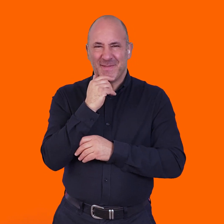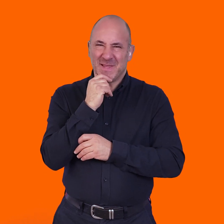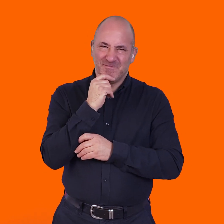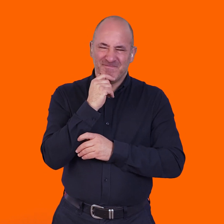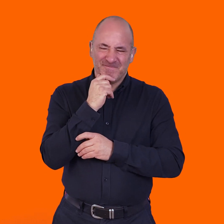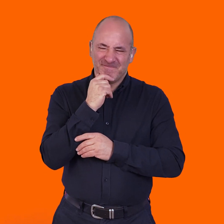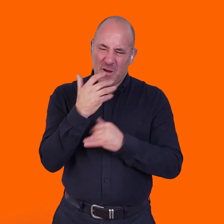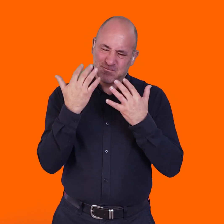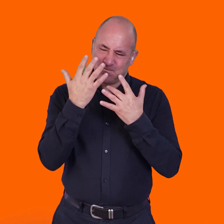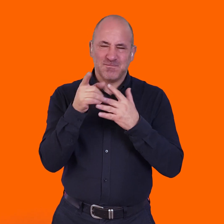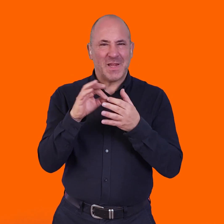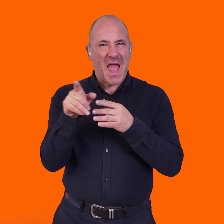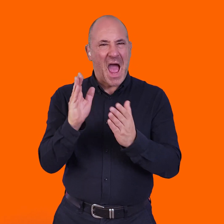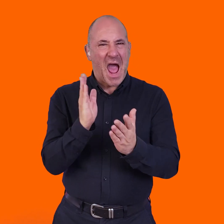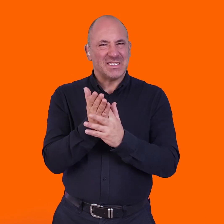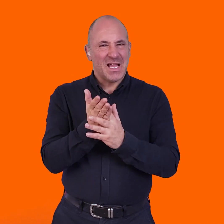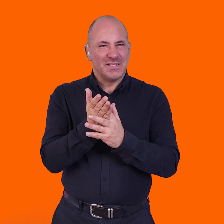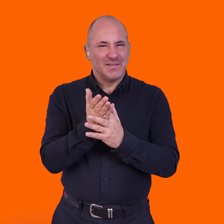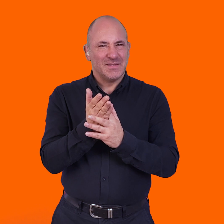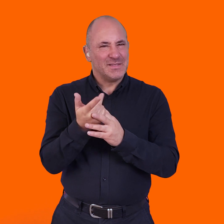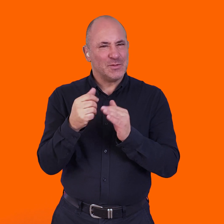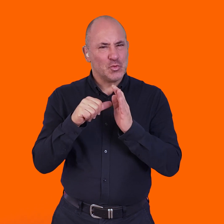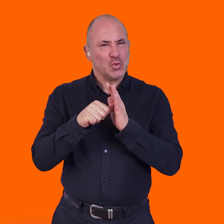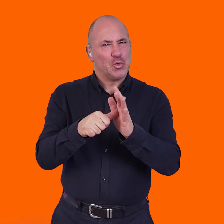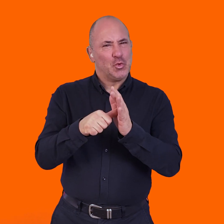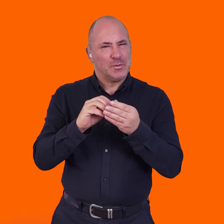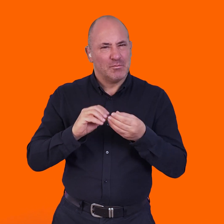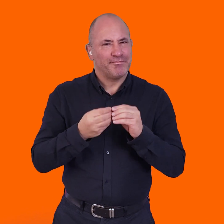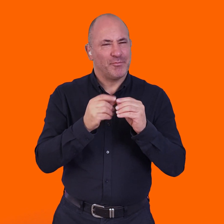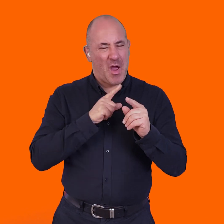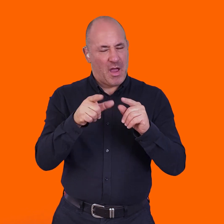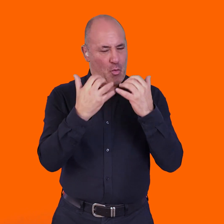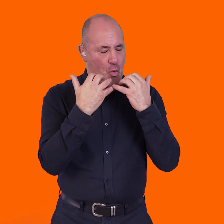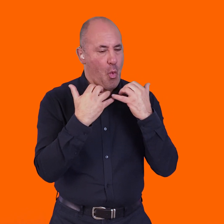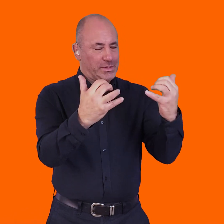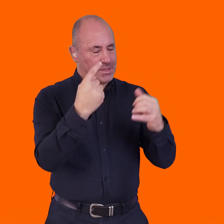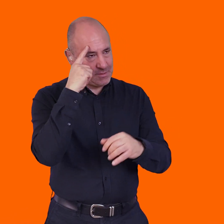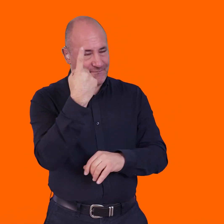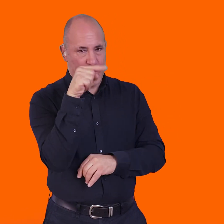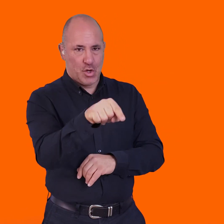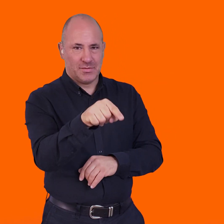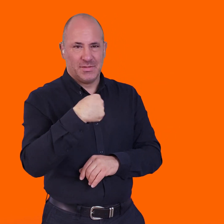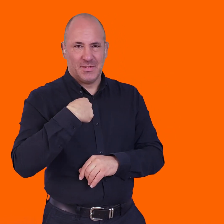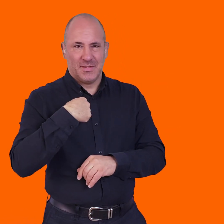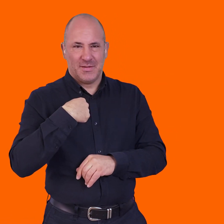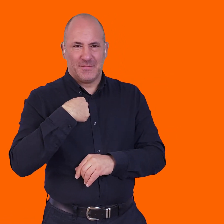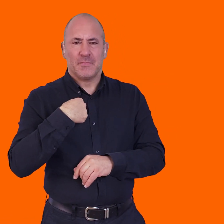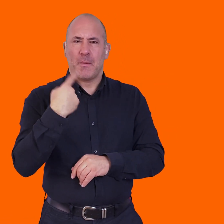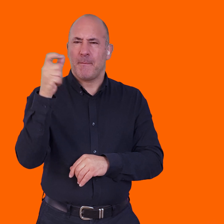I think sometimes I've been thinking so much about access that I found it tough to make the work because I think of the